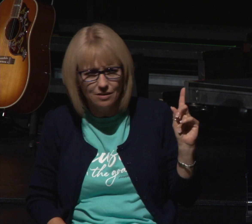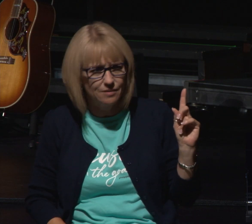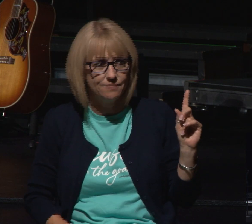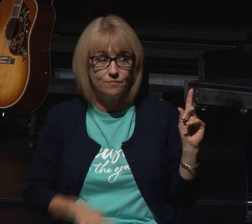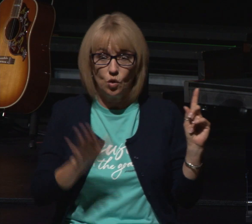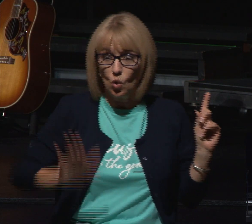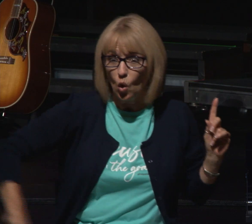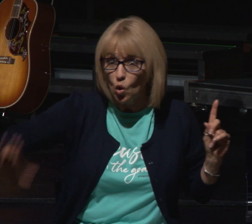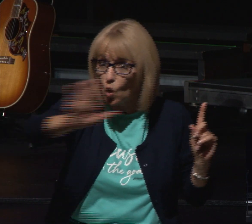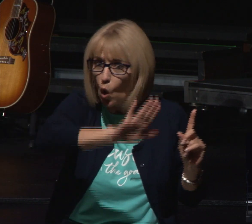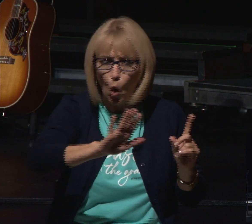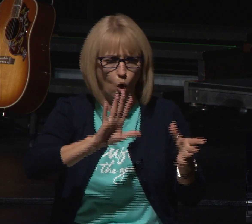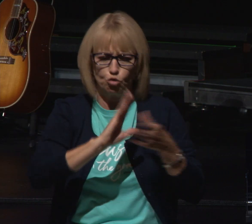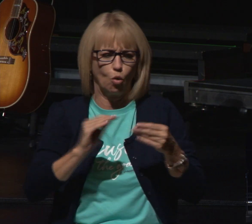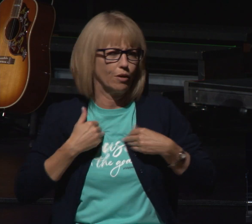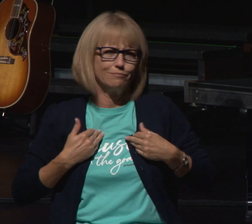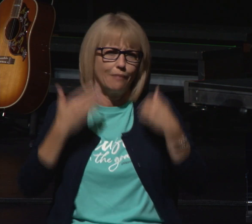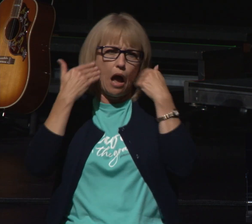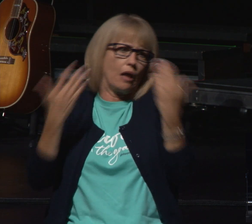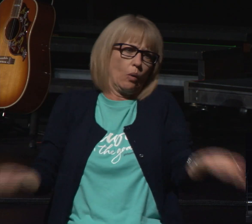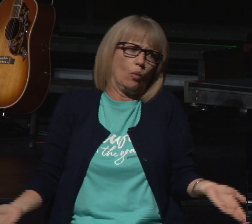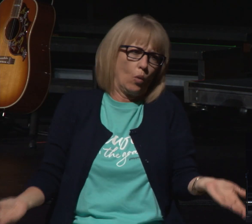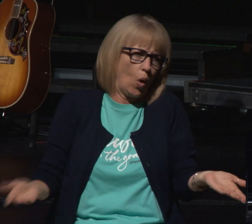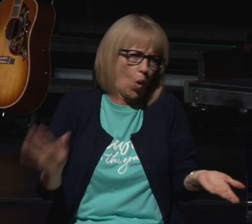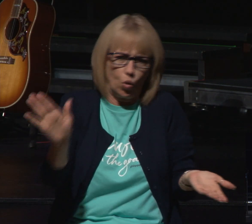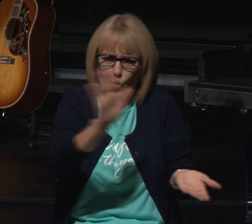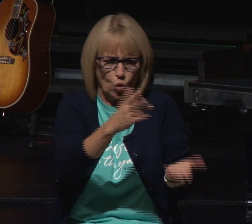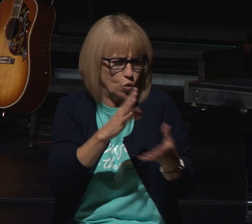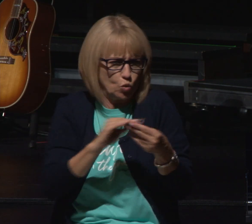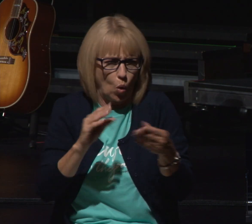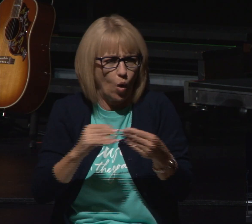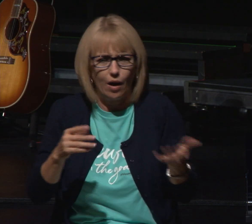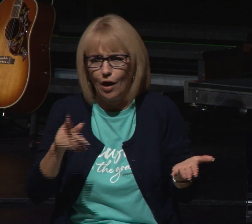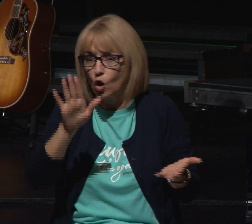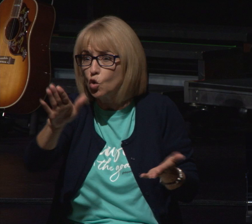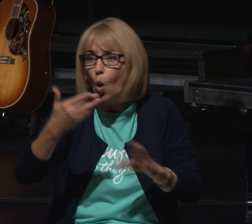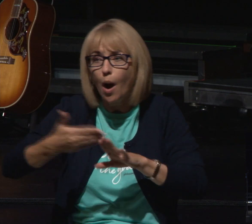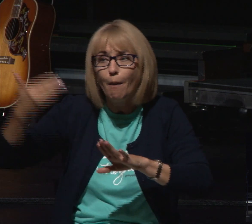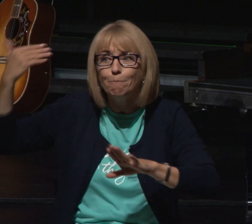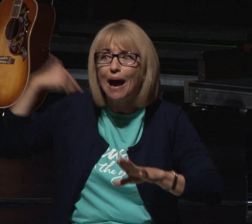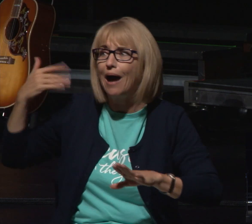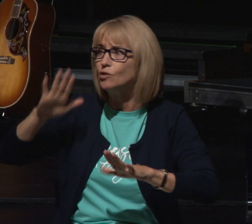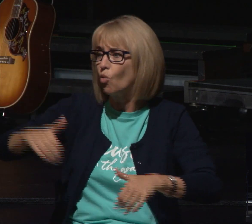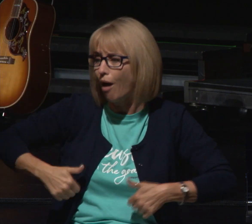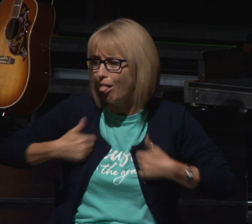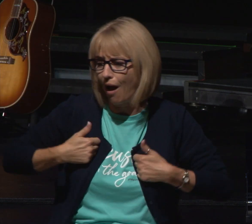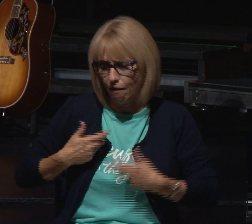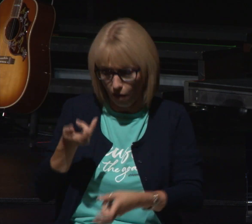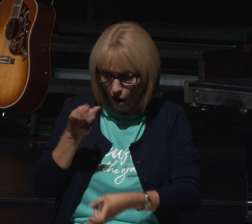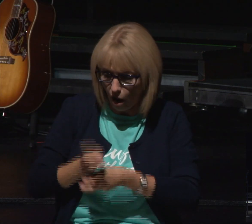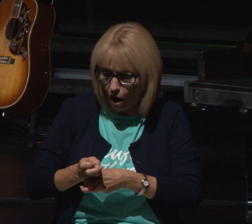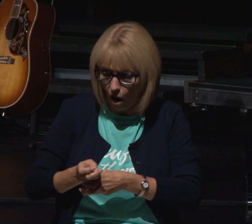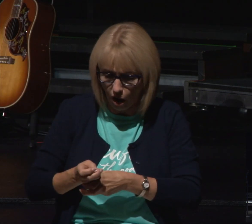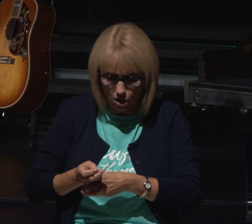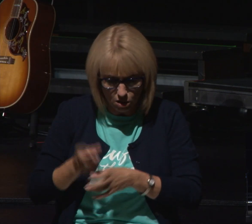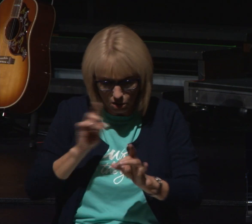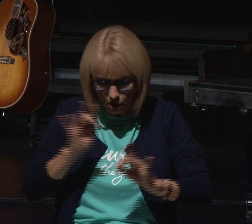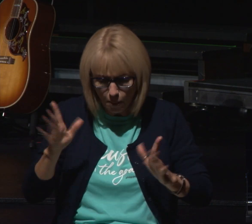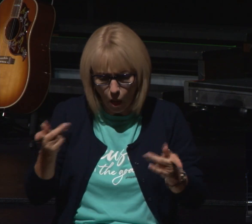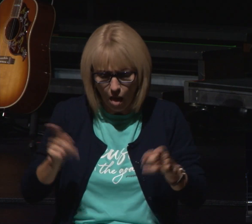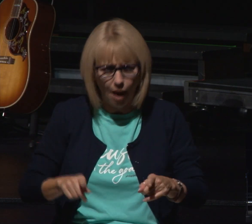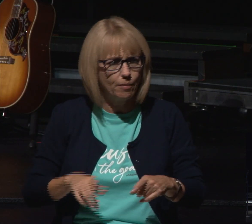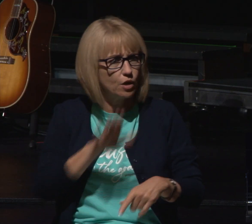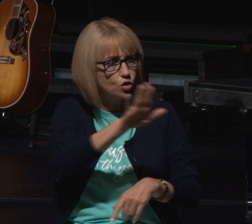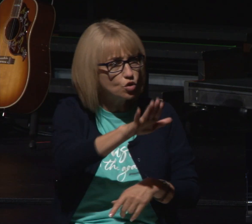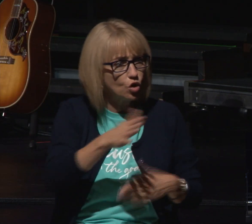is each of us have a past and some of our past are far more painful and difficult than others maybe it's something from your childhood